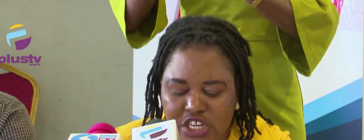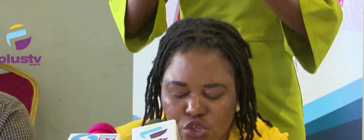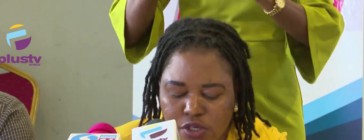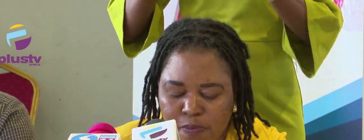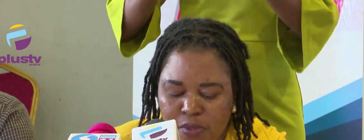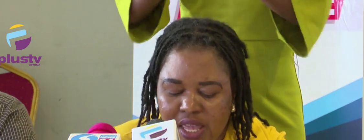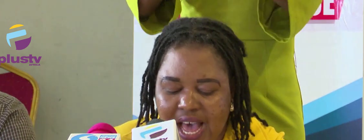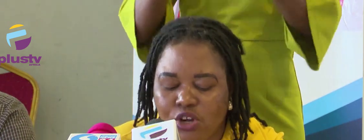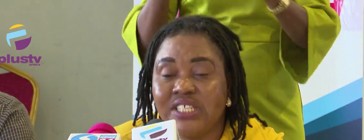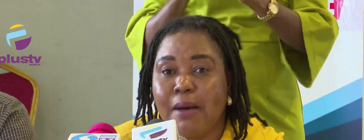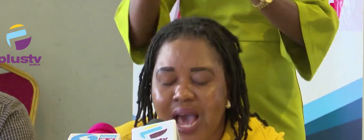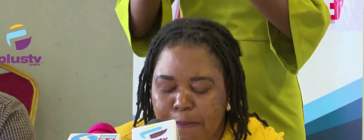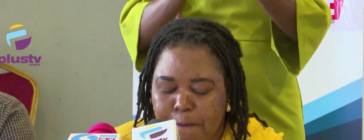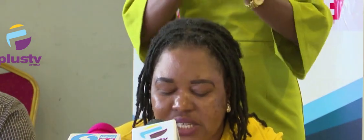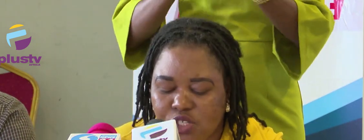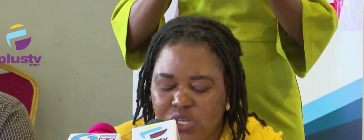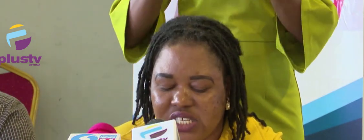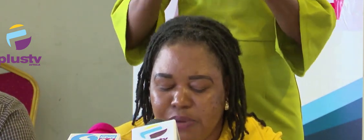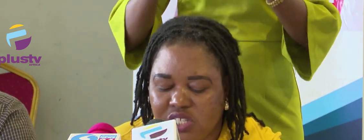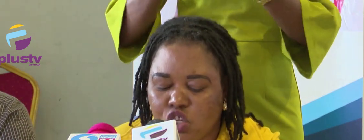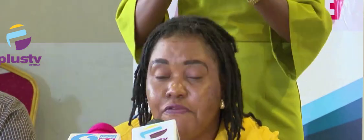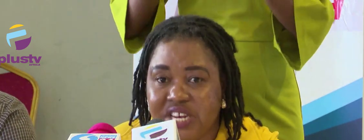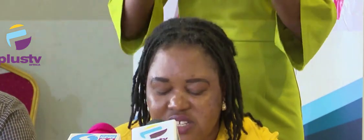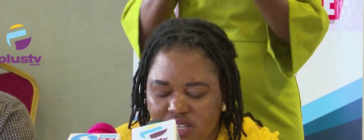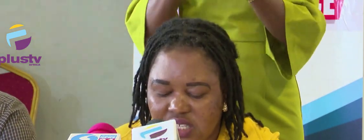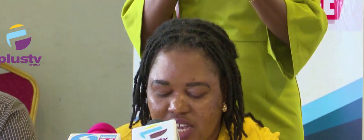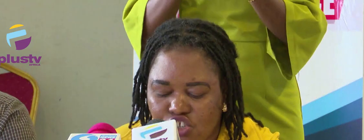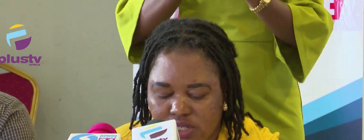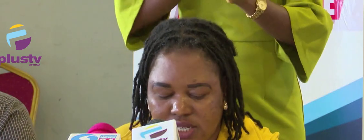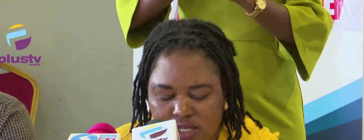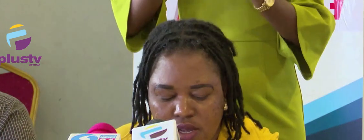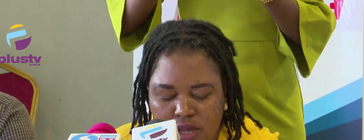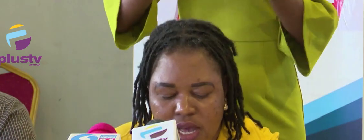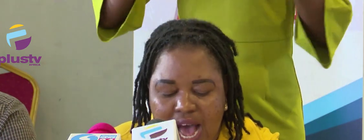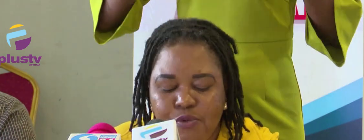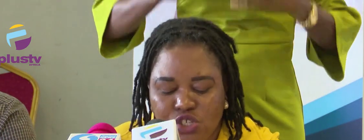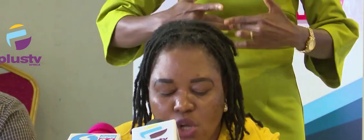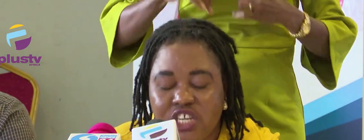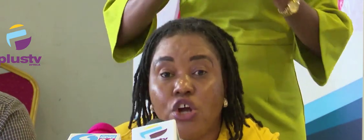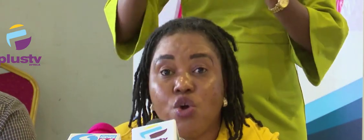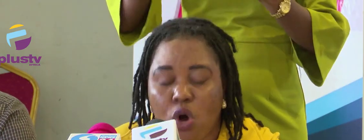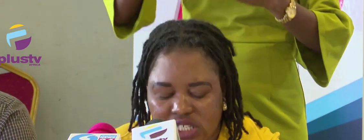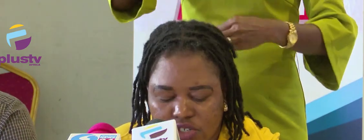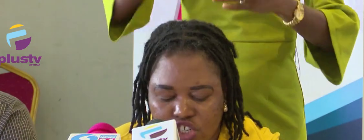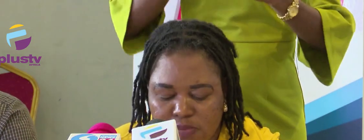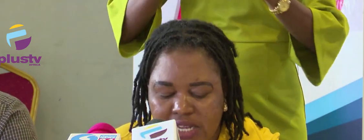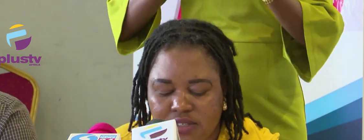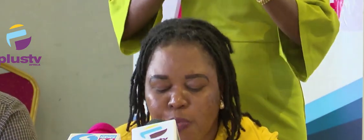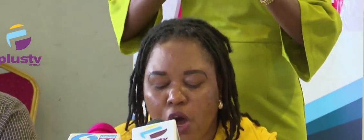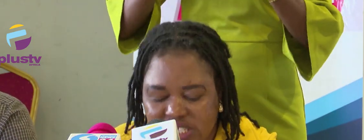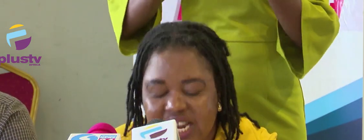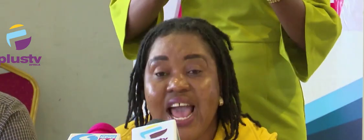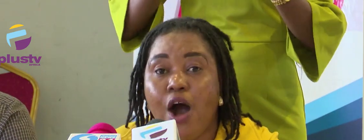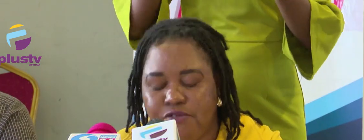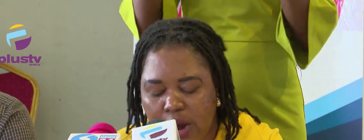discrimination can undermine persons with disabilities' confidence in seeking justice, and result in unequal treatment